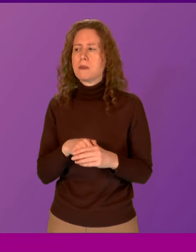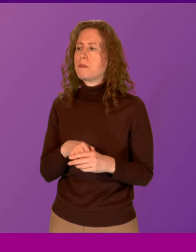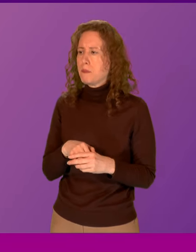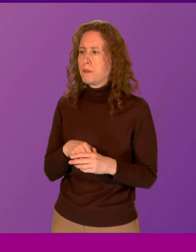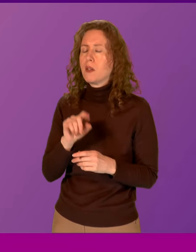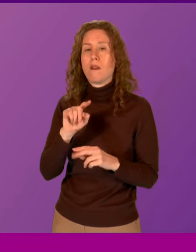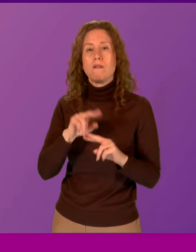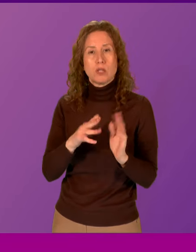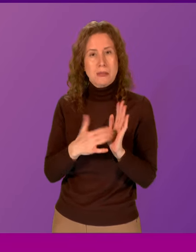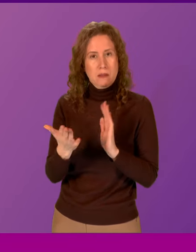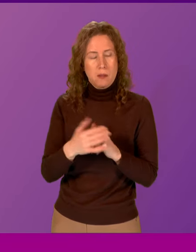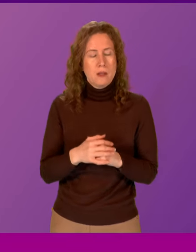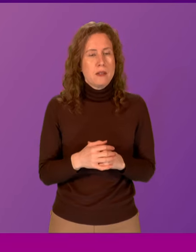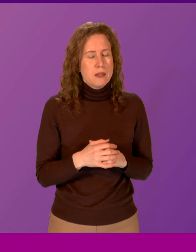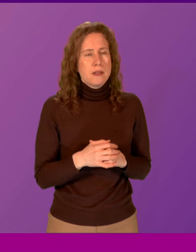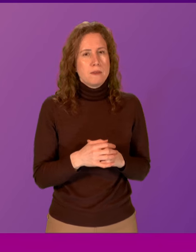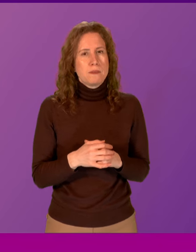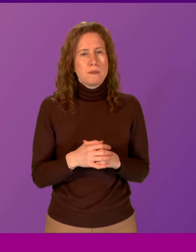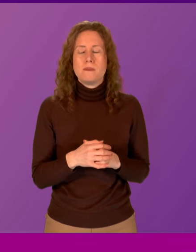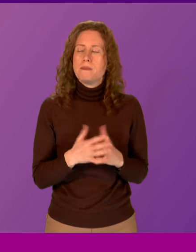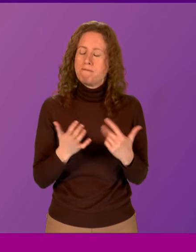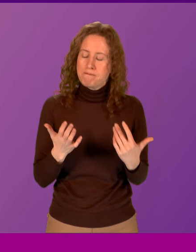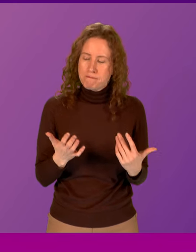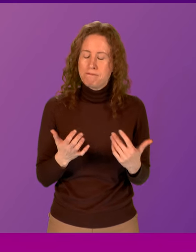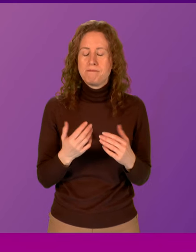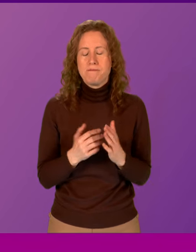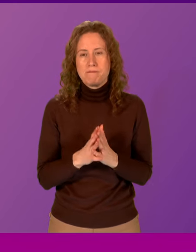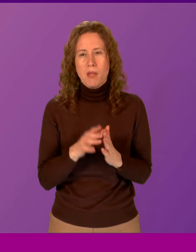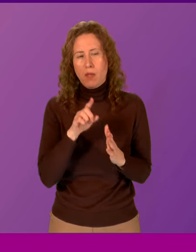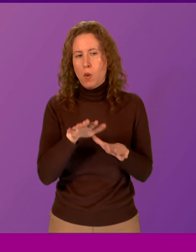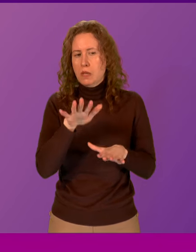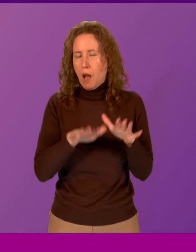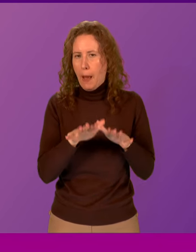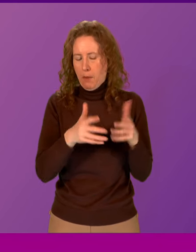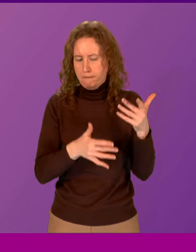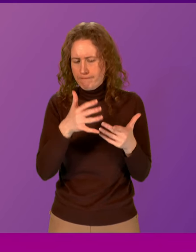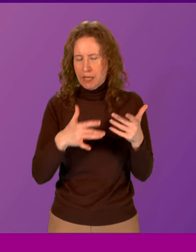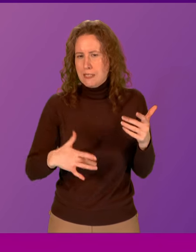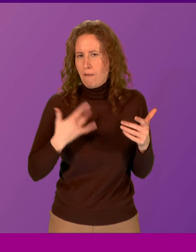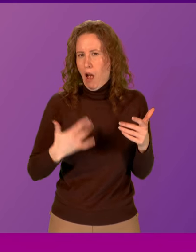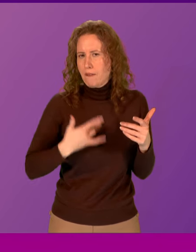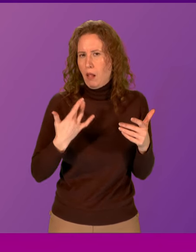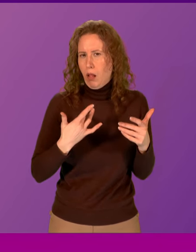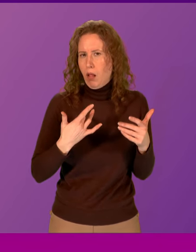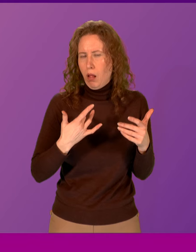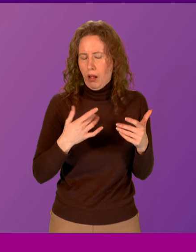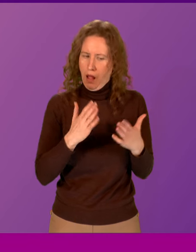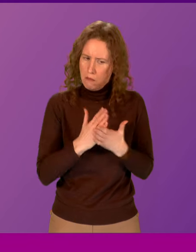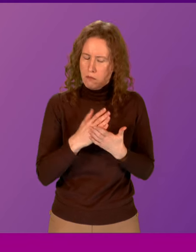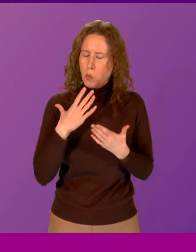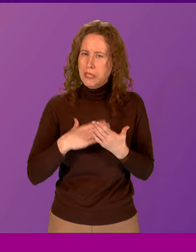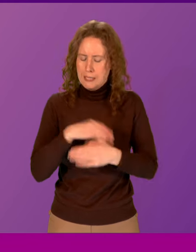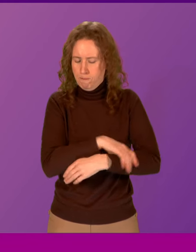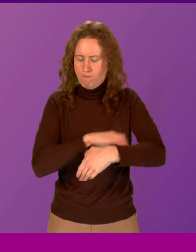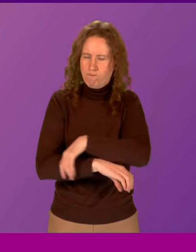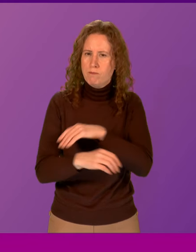First Minister. When, of course, there are those type of rates and survival rates, then there is work for the Scottish Government